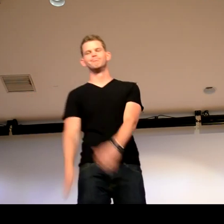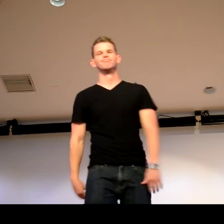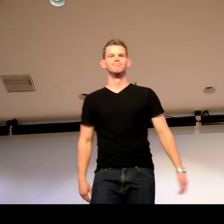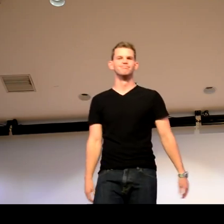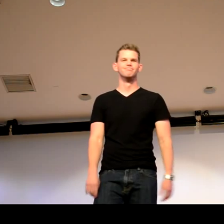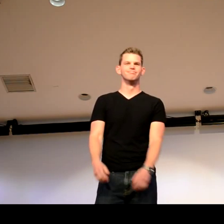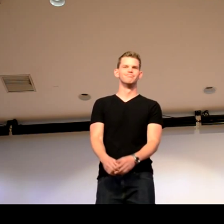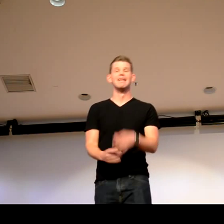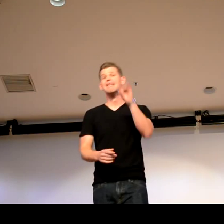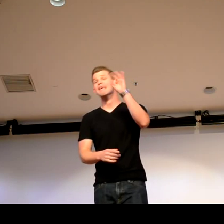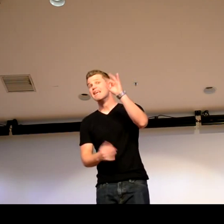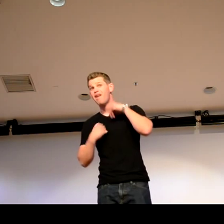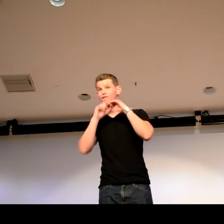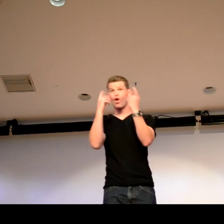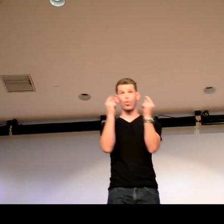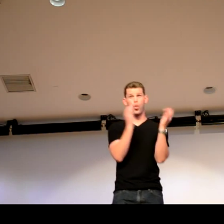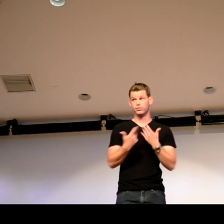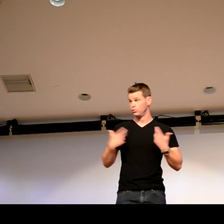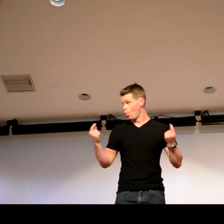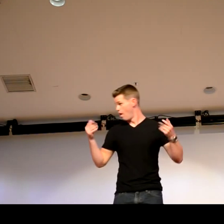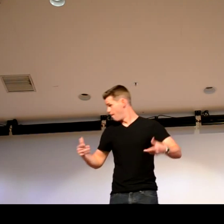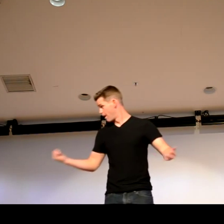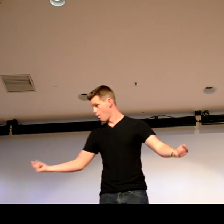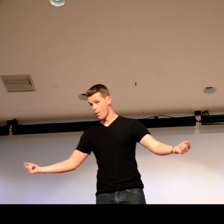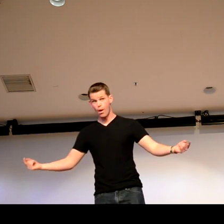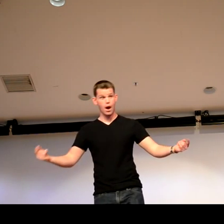I have a wireless laptop. I used to play Alien Wire.